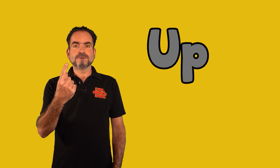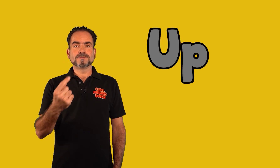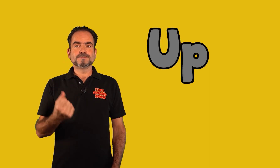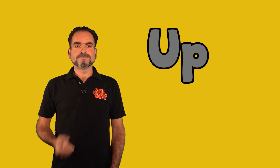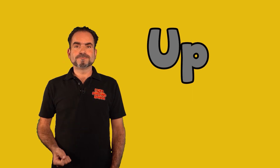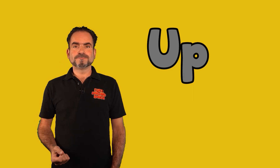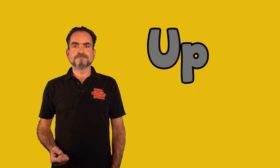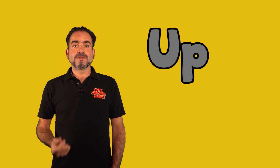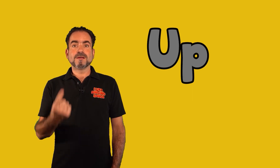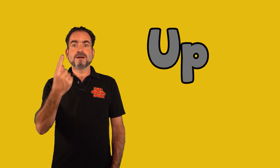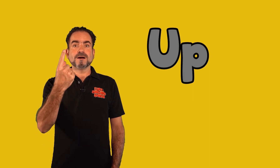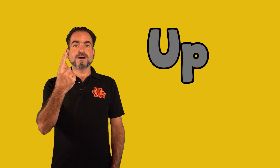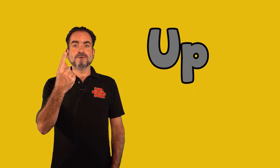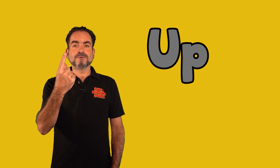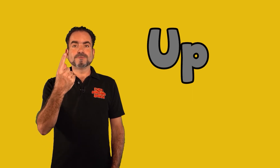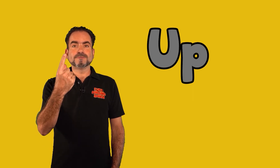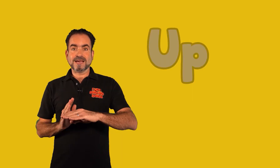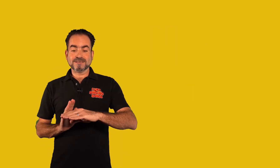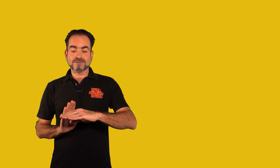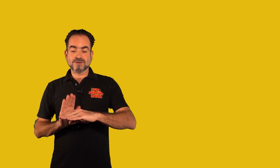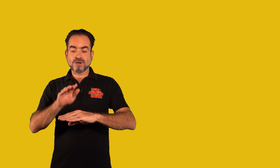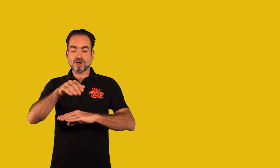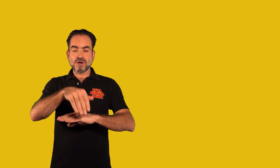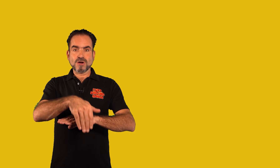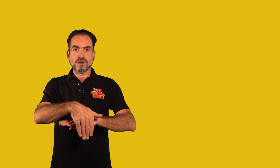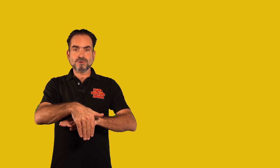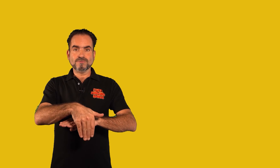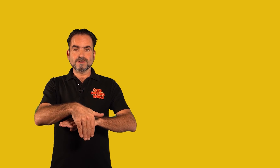up and over